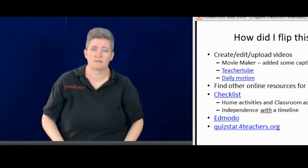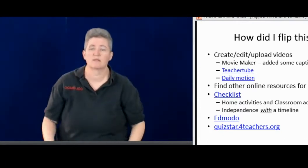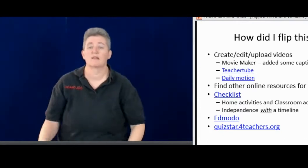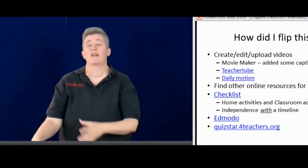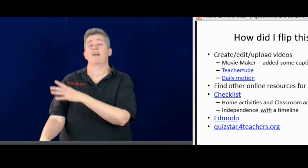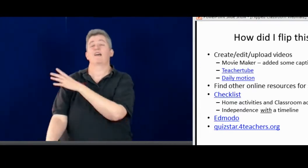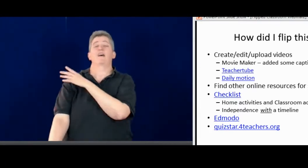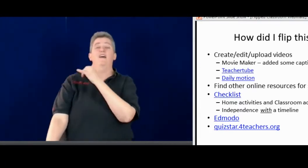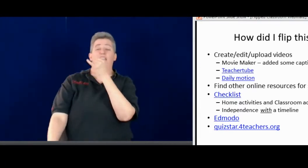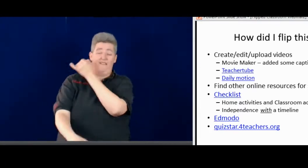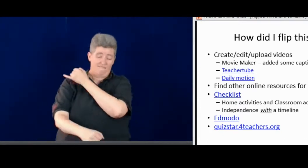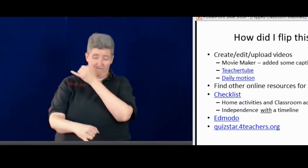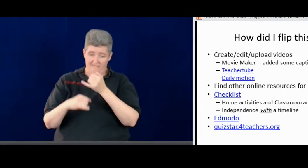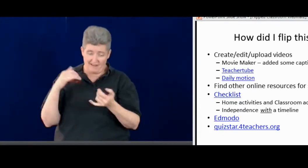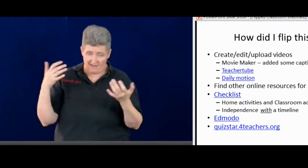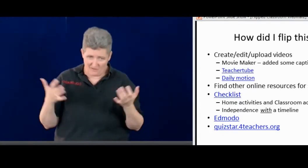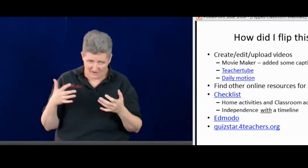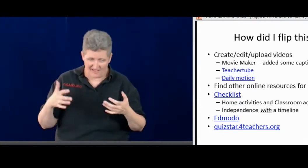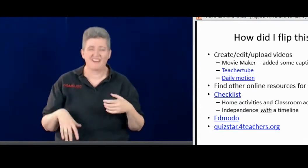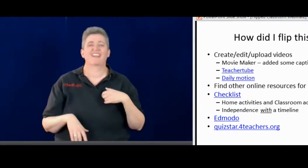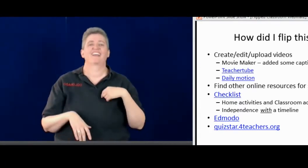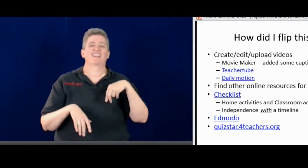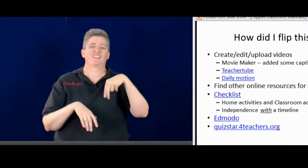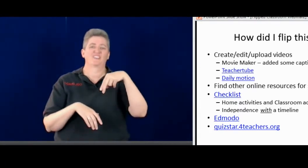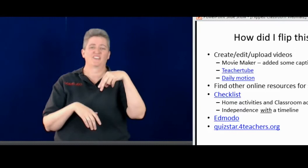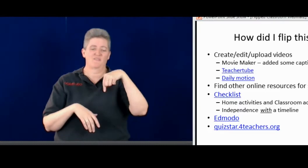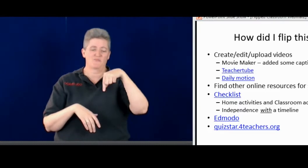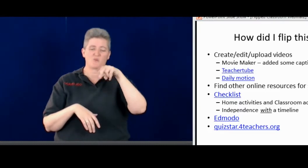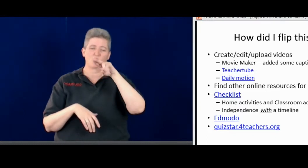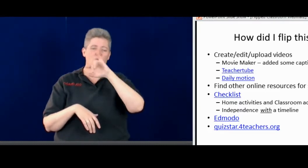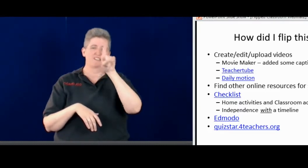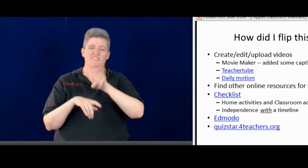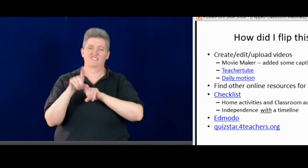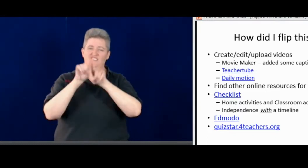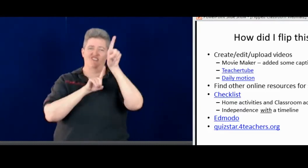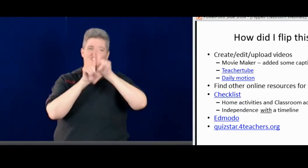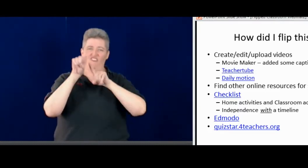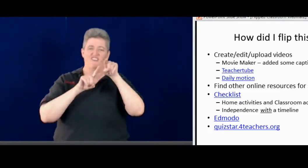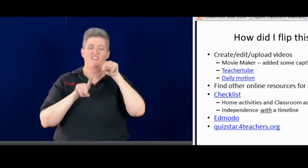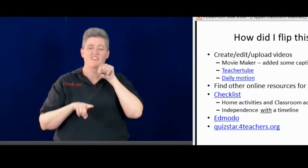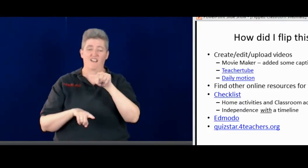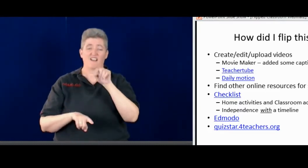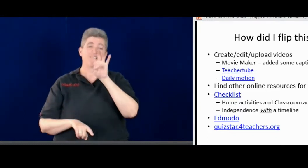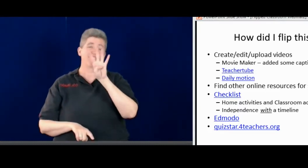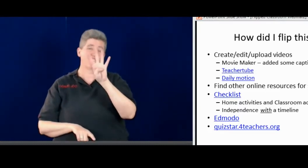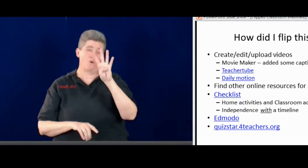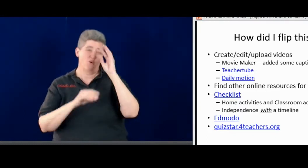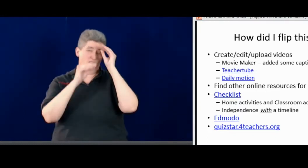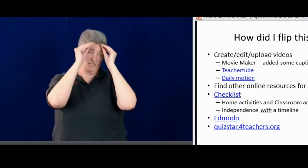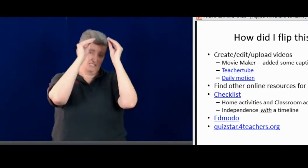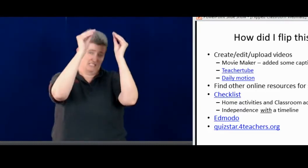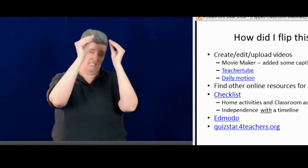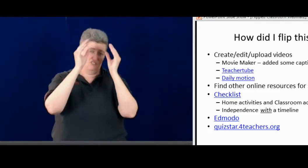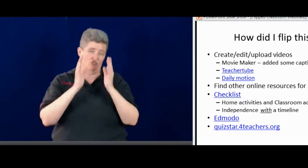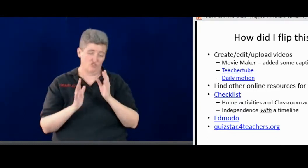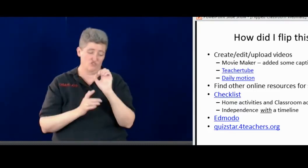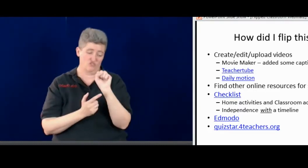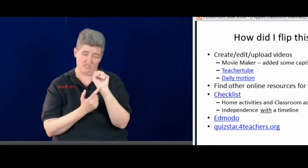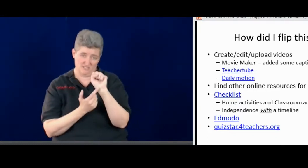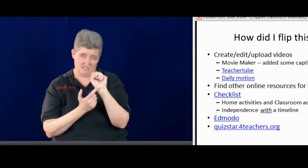And I use that with all of my classes. And finally, I also use something called quizstar